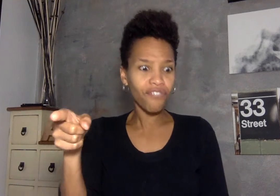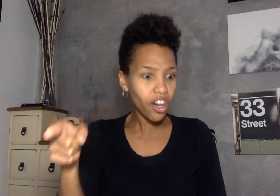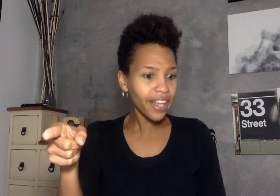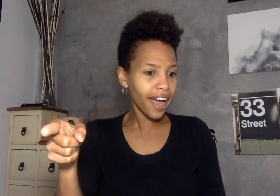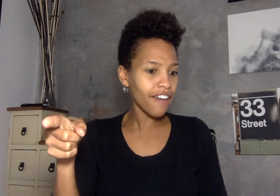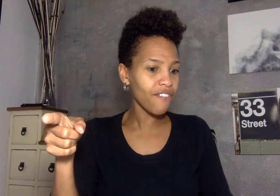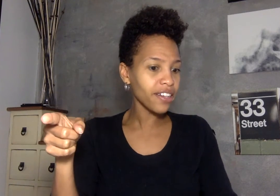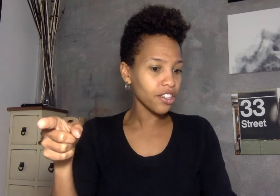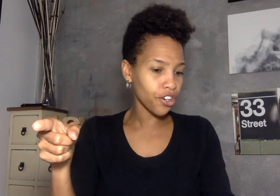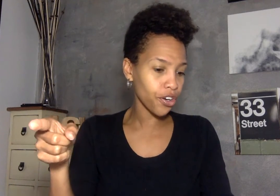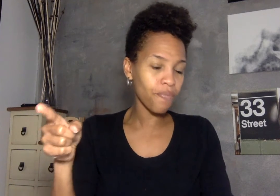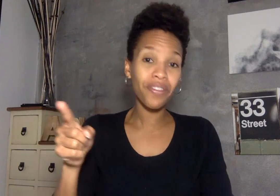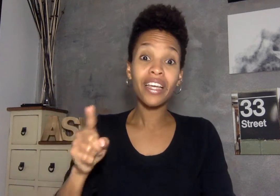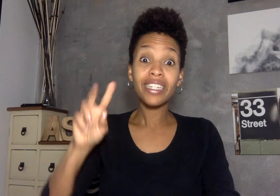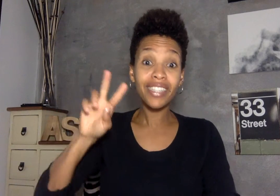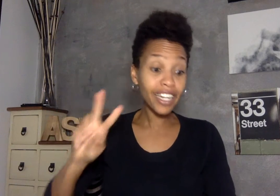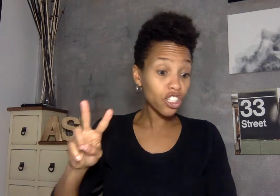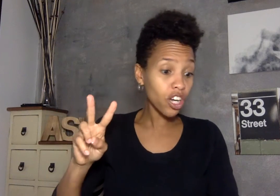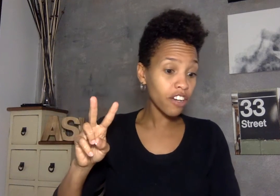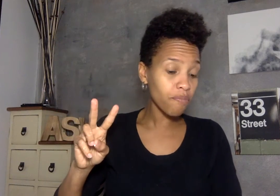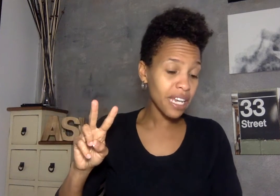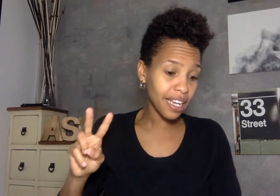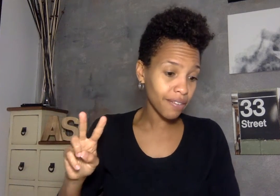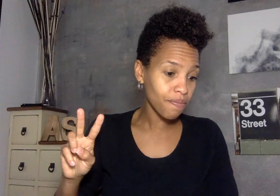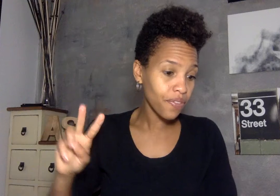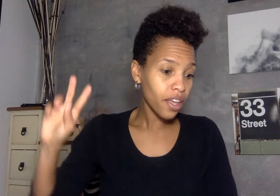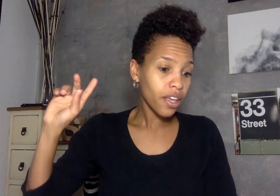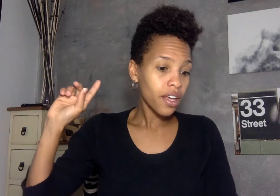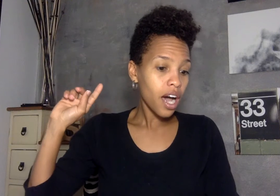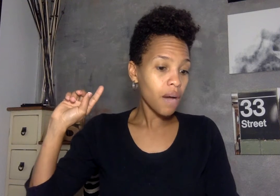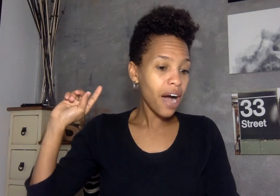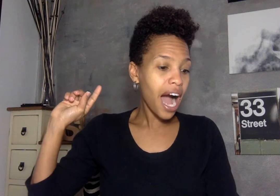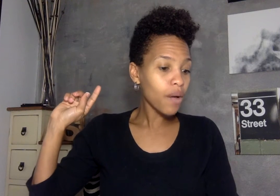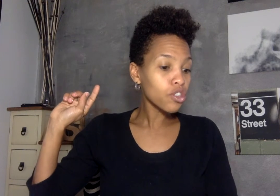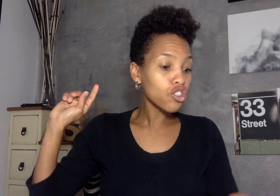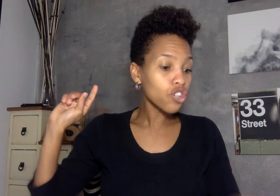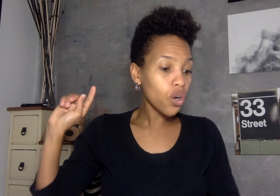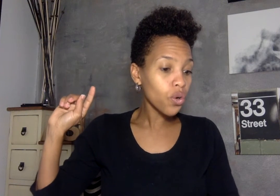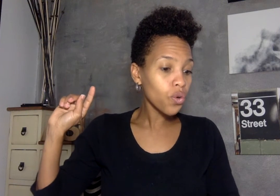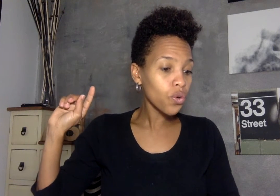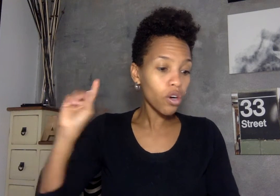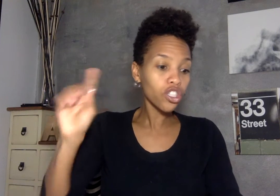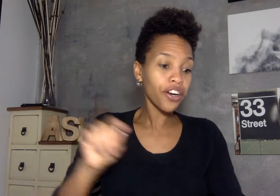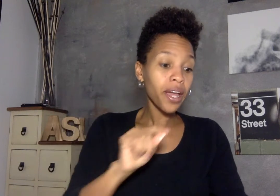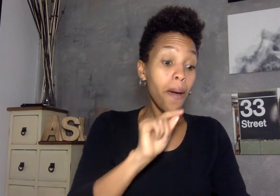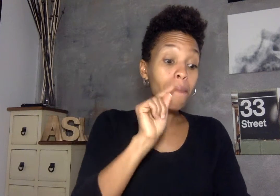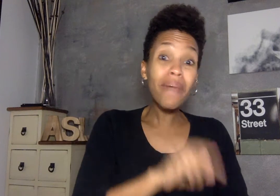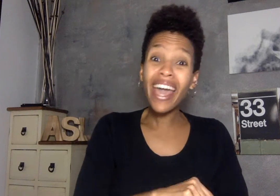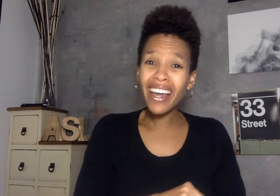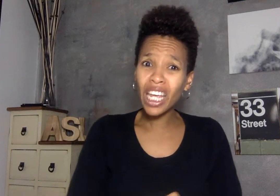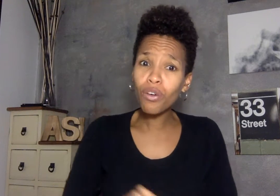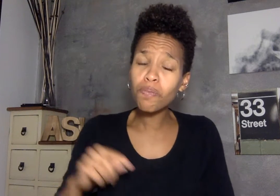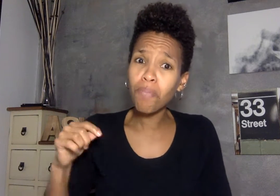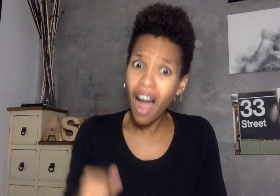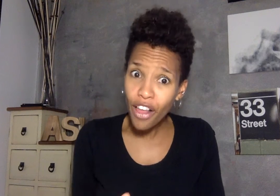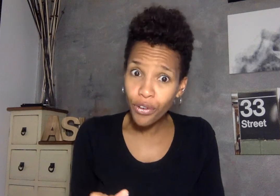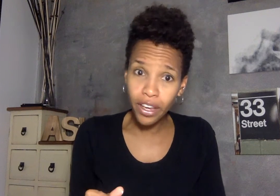felt like i offended her second chunk of meaning um i was so oh sorry man it was bothering